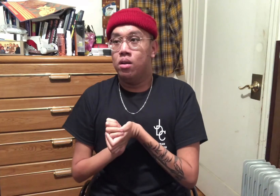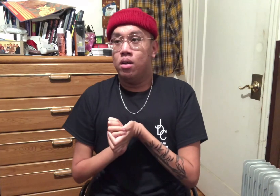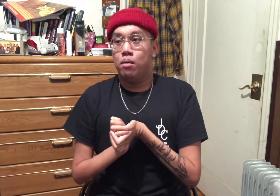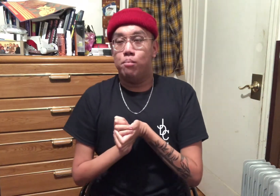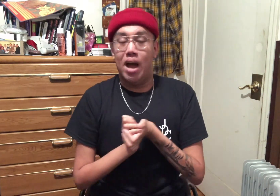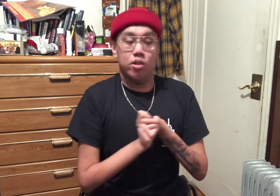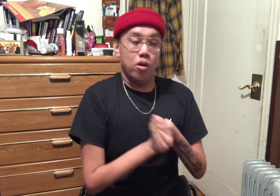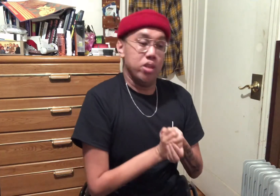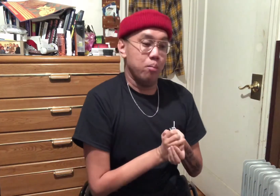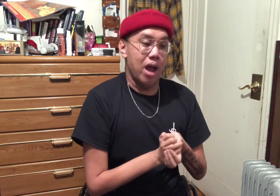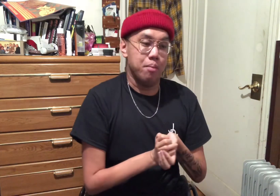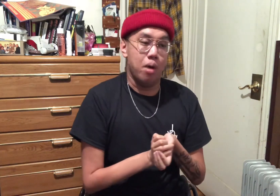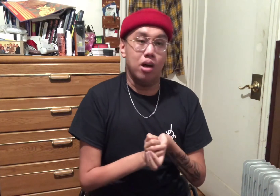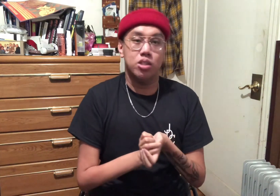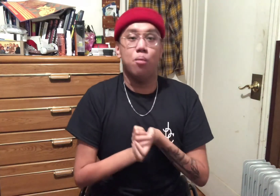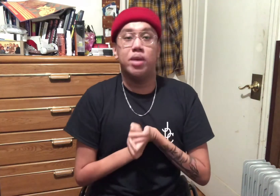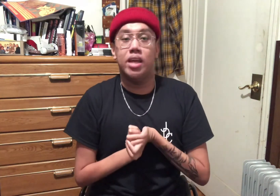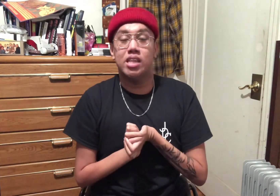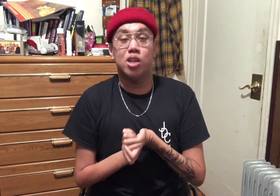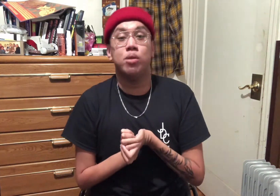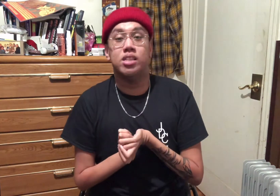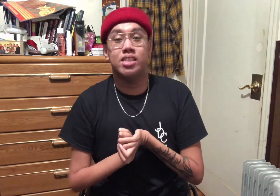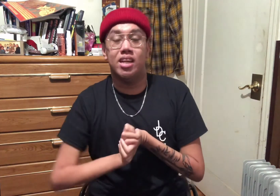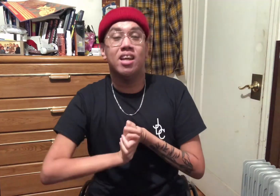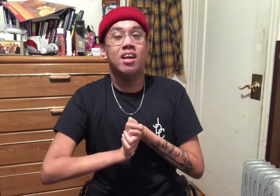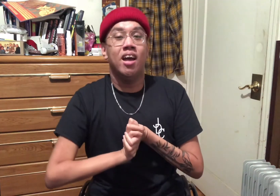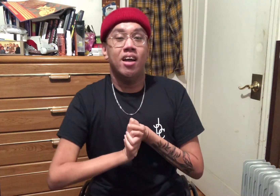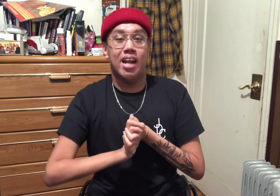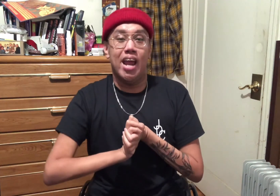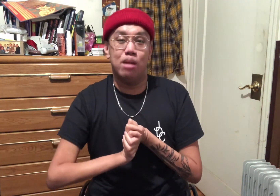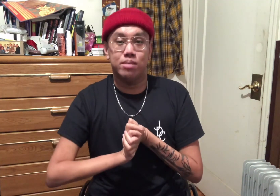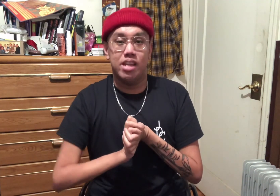my clothing brand, but also me, it's the person that I am today.